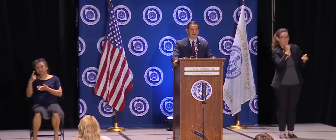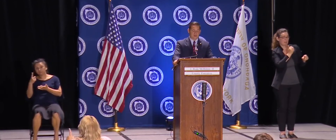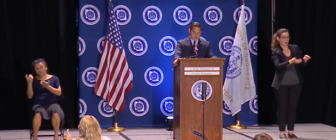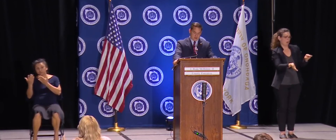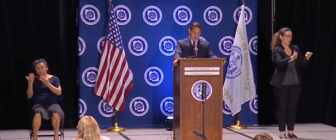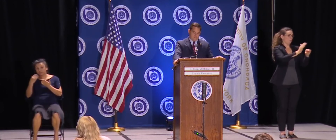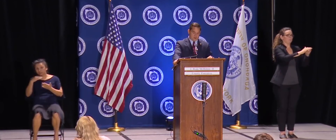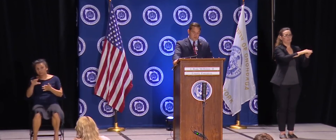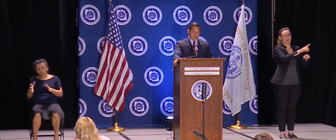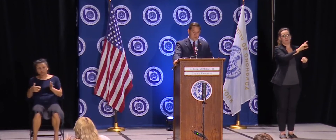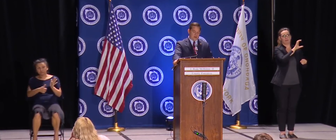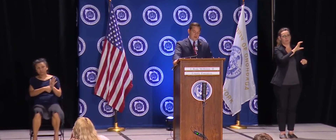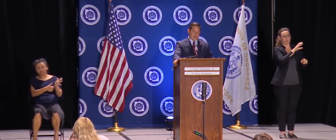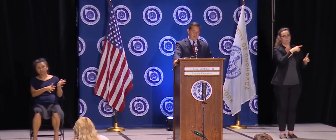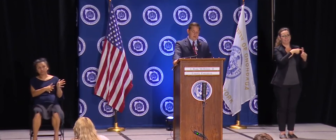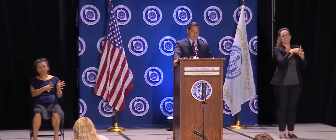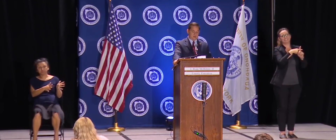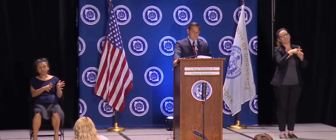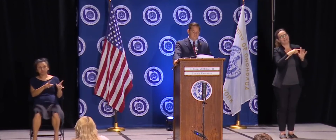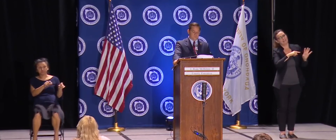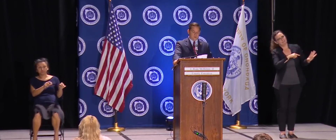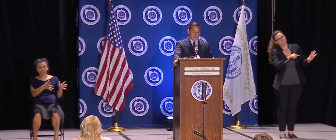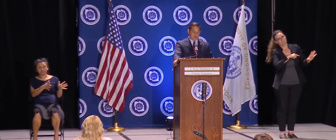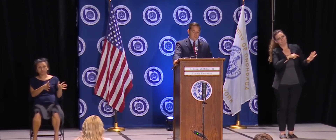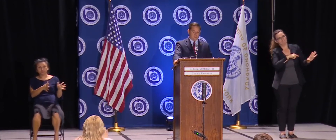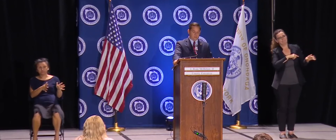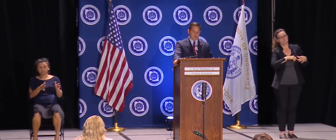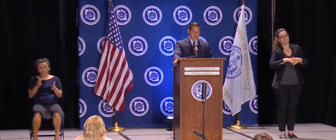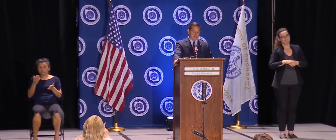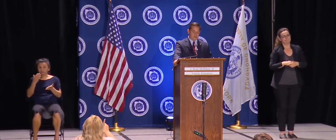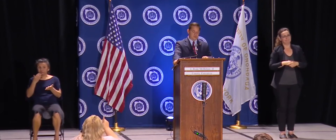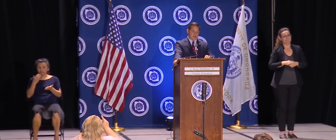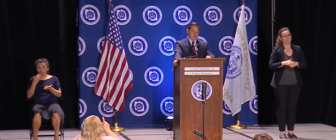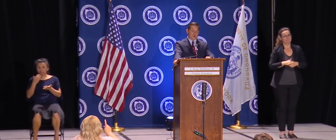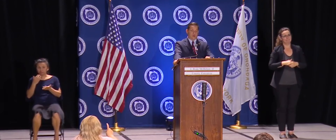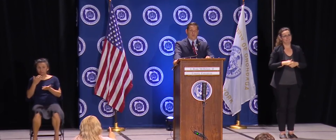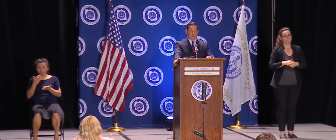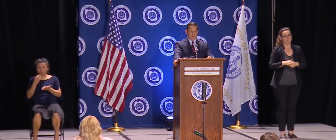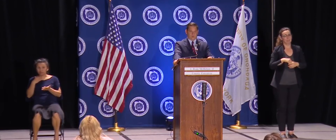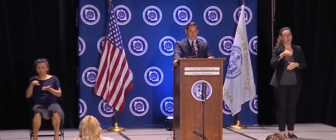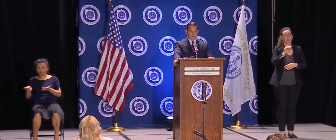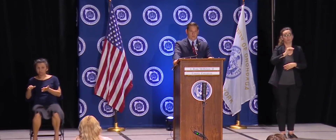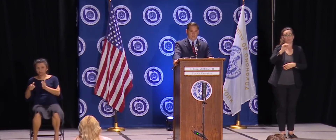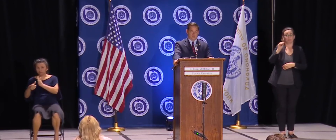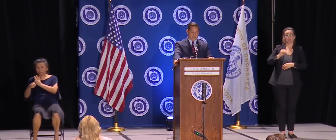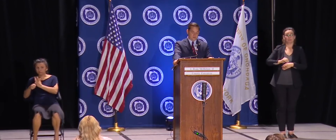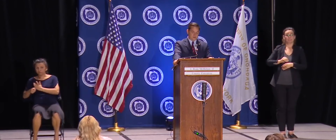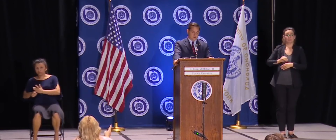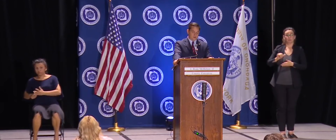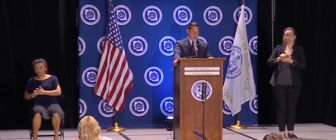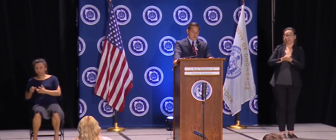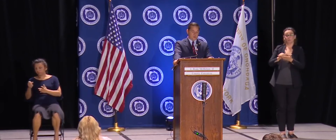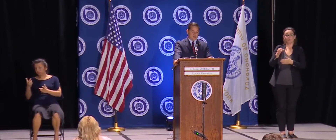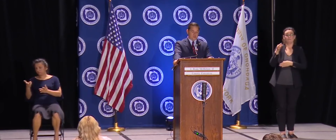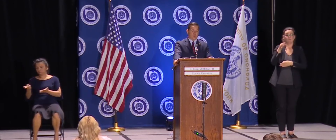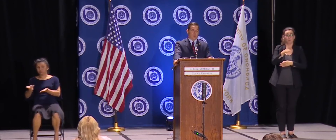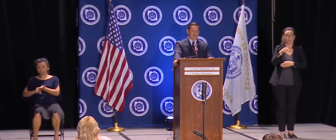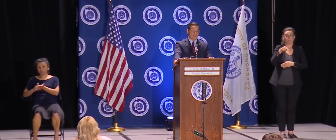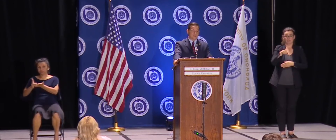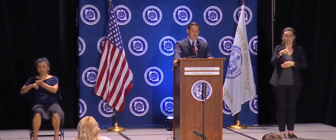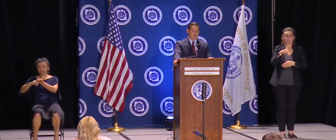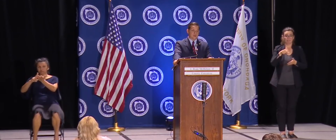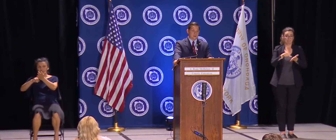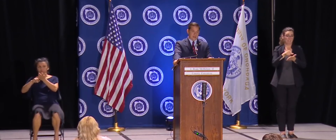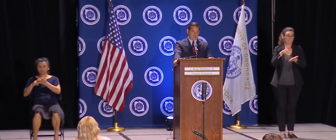a week. The other thing that hit the percentages on New York forward this week in cases, we had